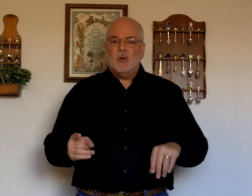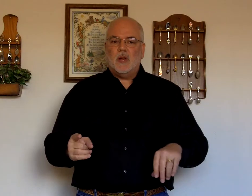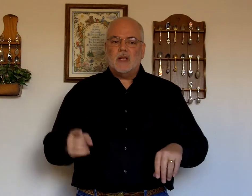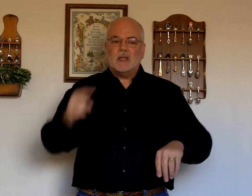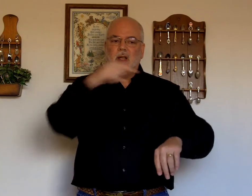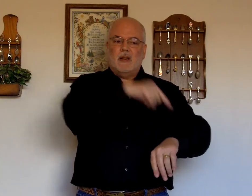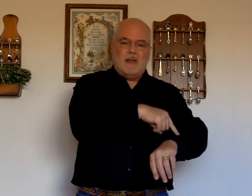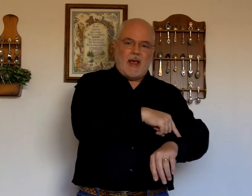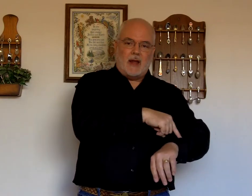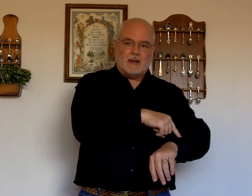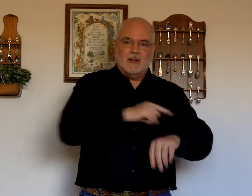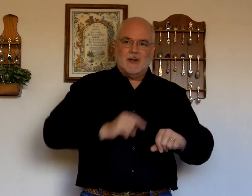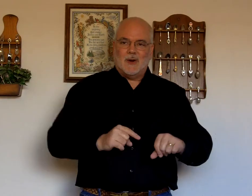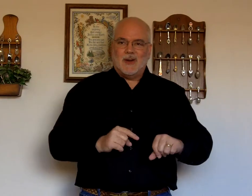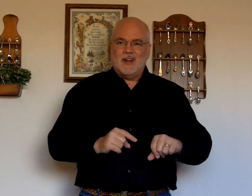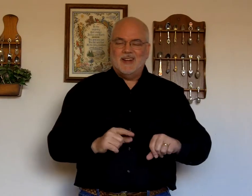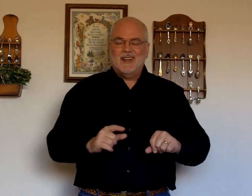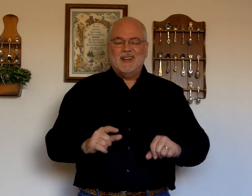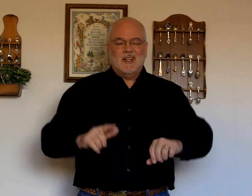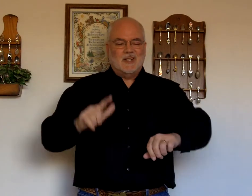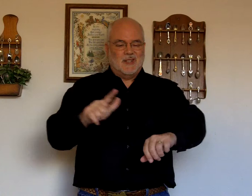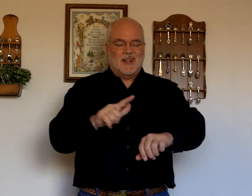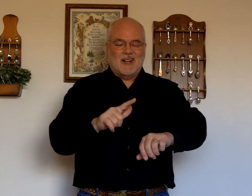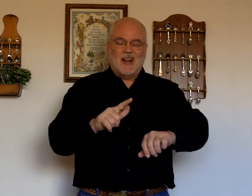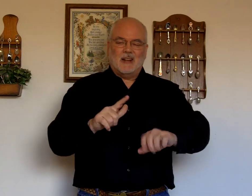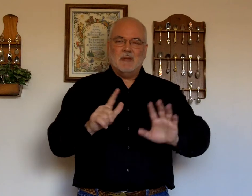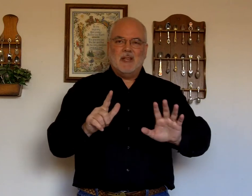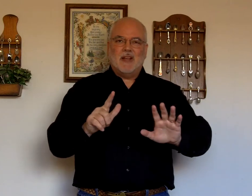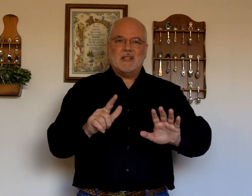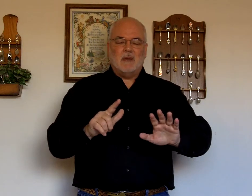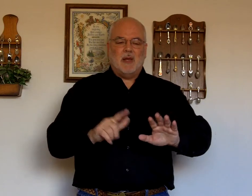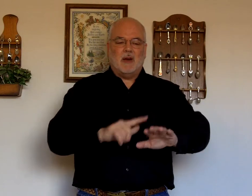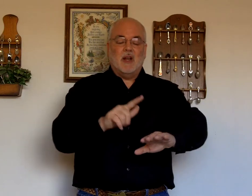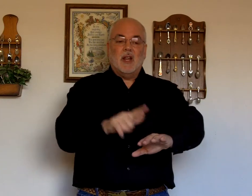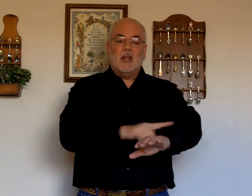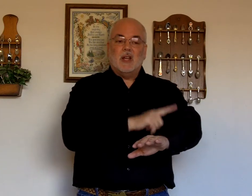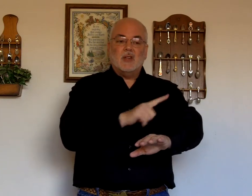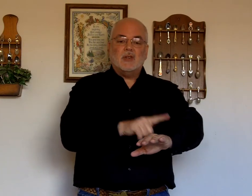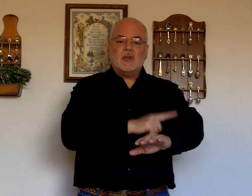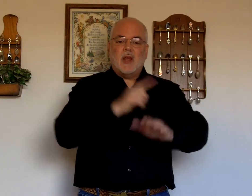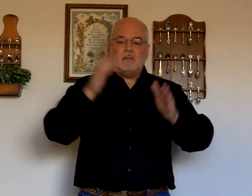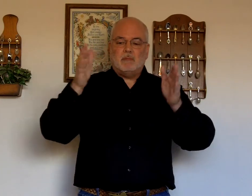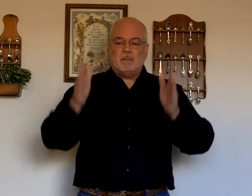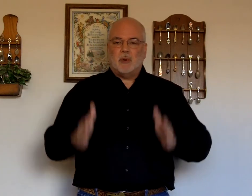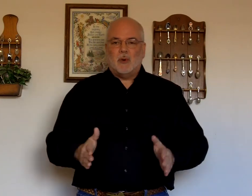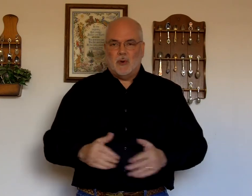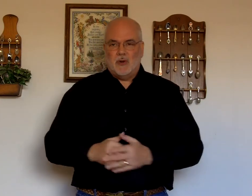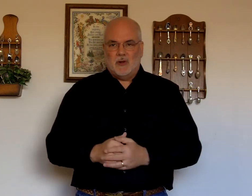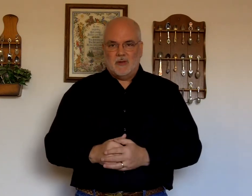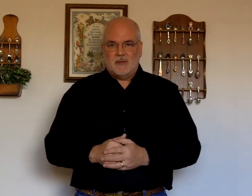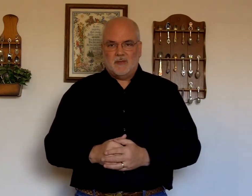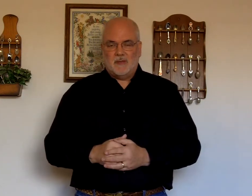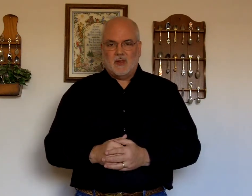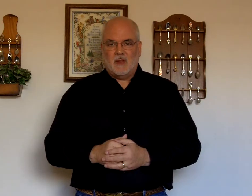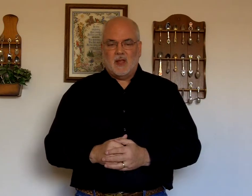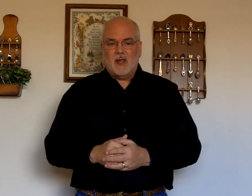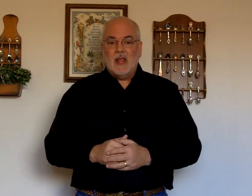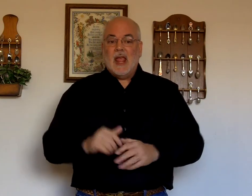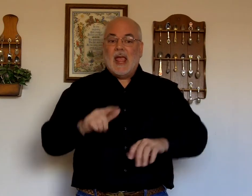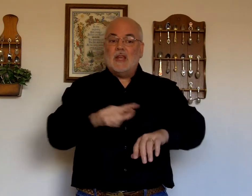Who is. That. Alright? Let me see if I can say it better. Shed. Bird. Okay? A